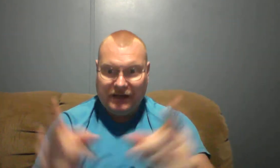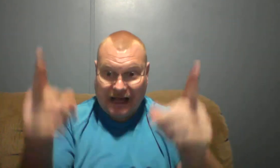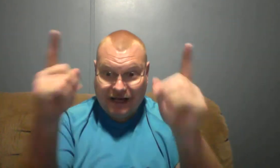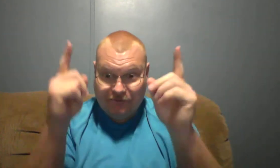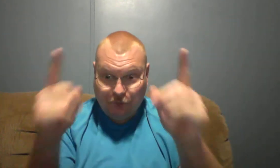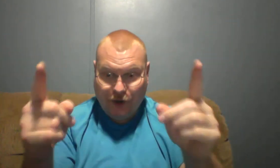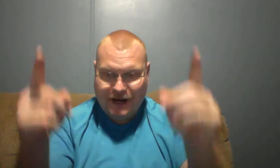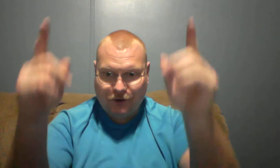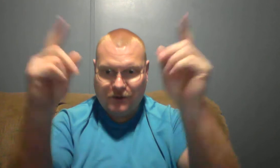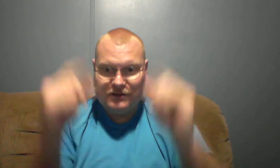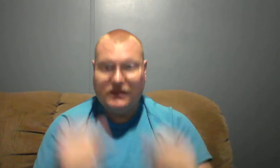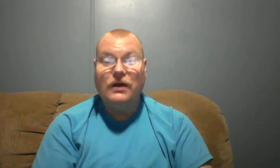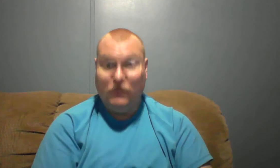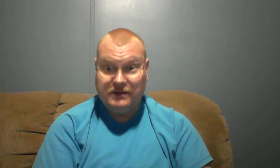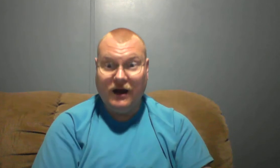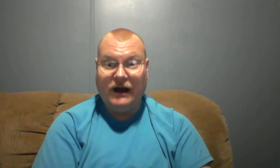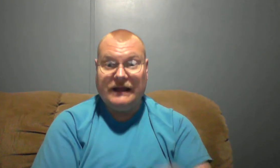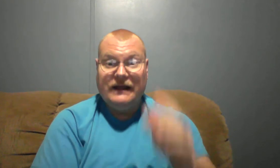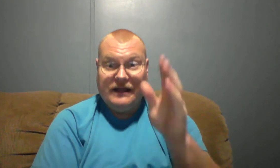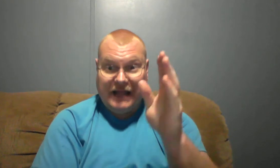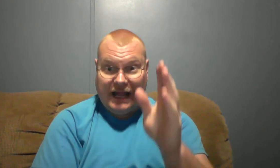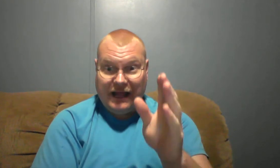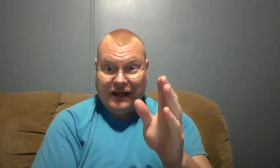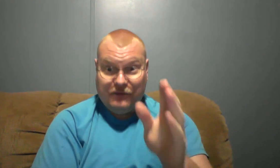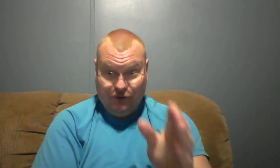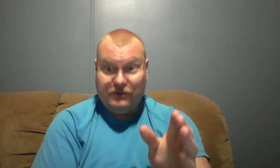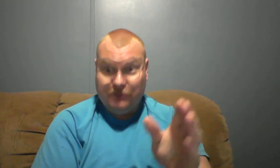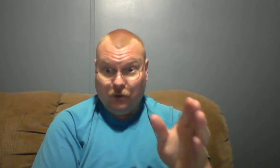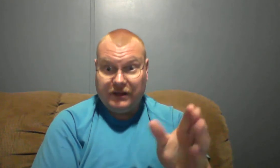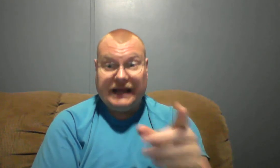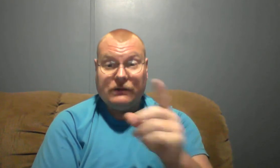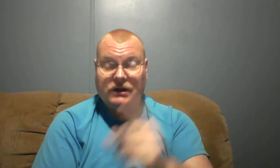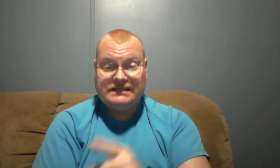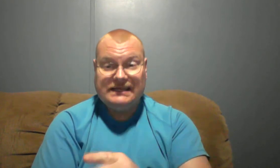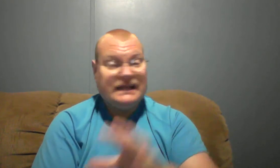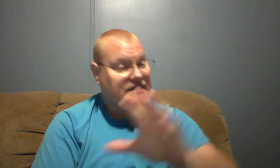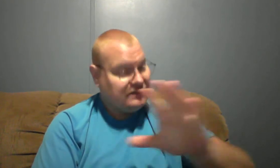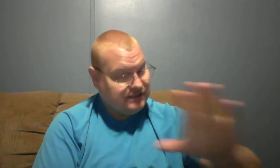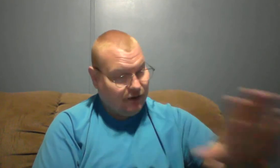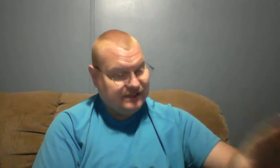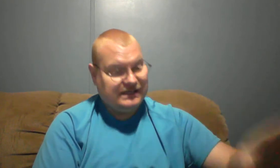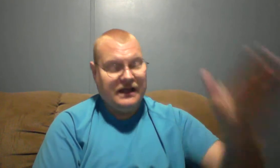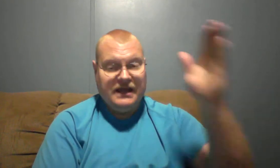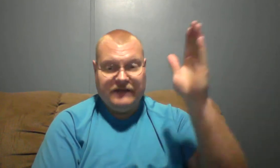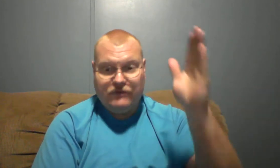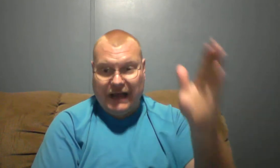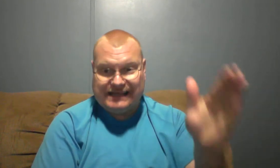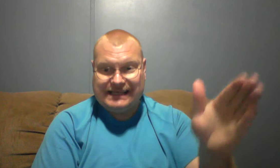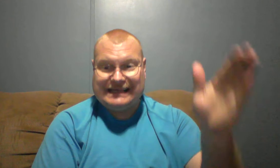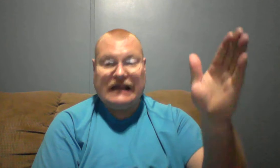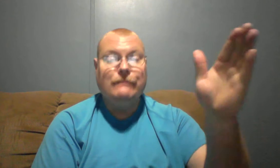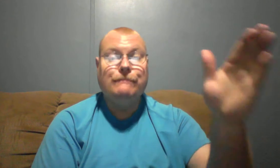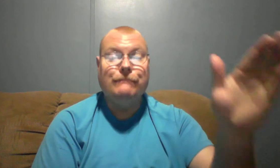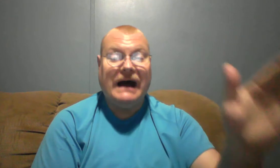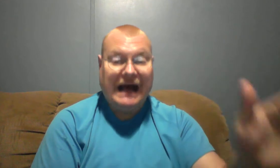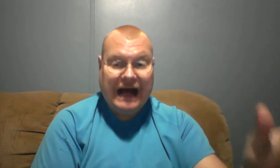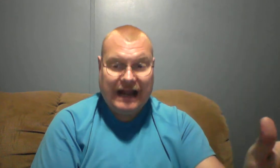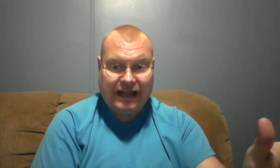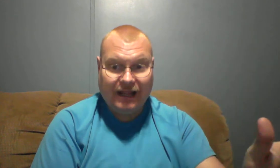line of prayer with, with God through the Lord. And what does he He says, if you ask it in my name,